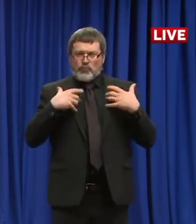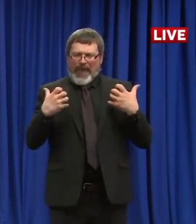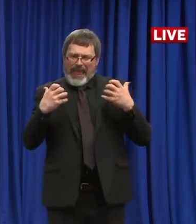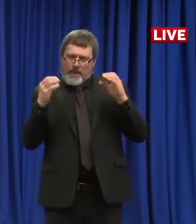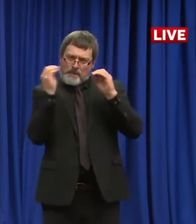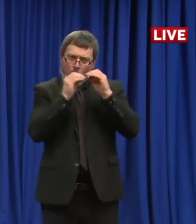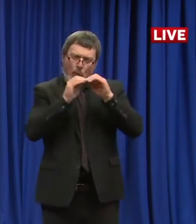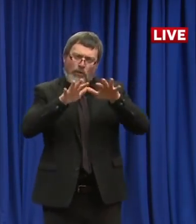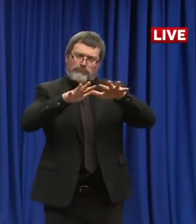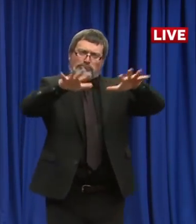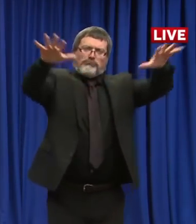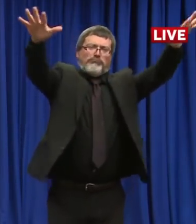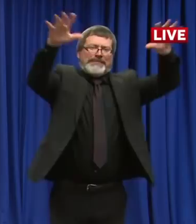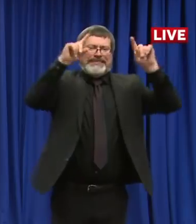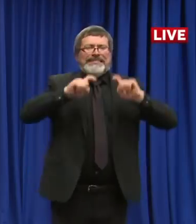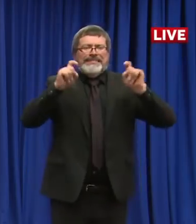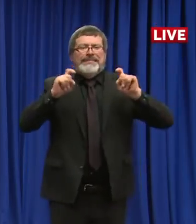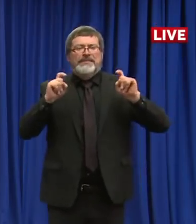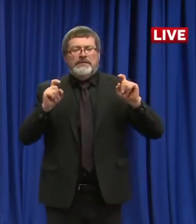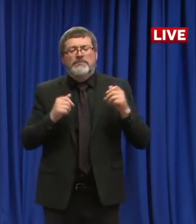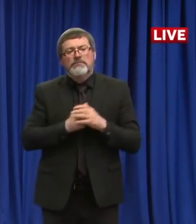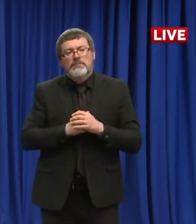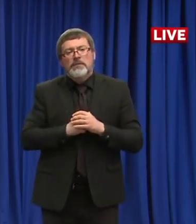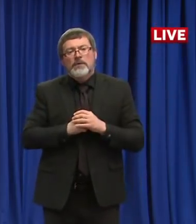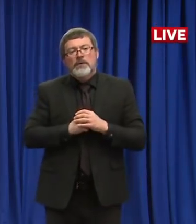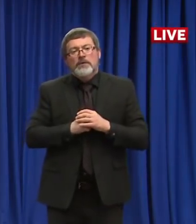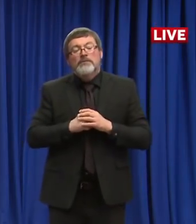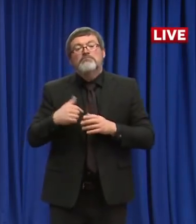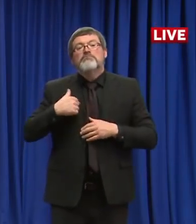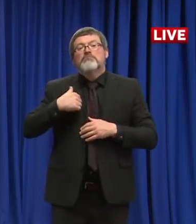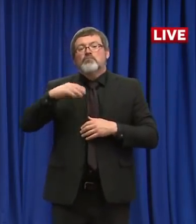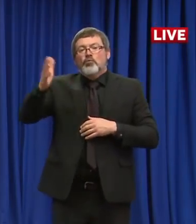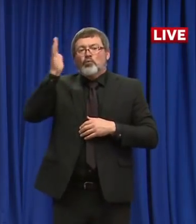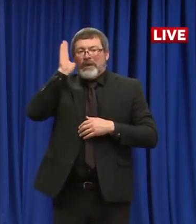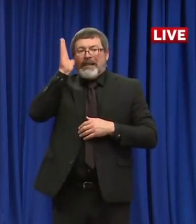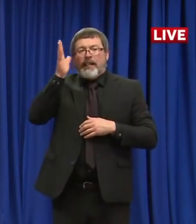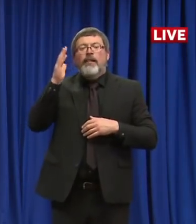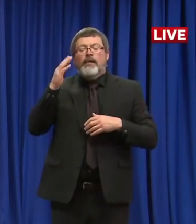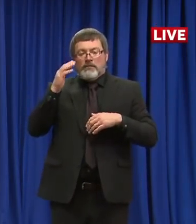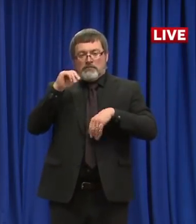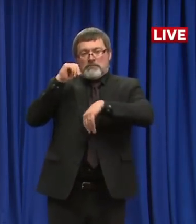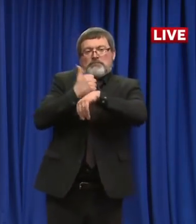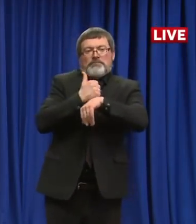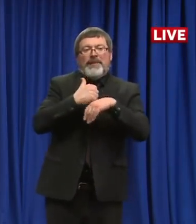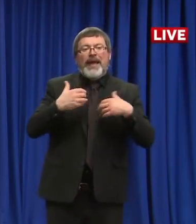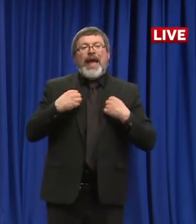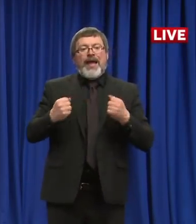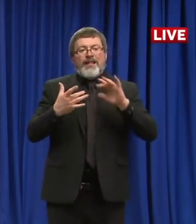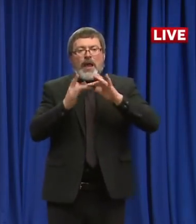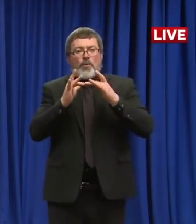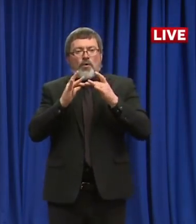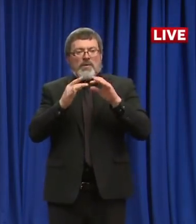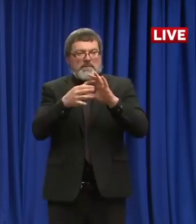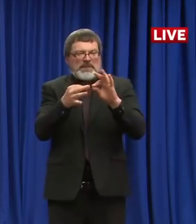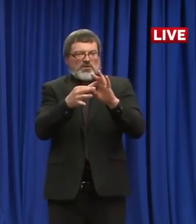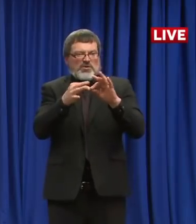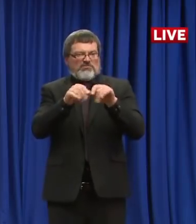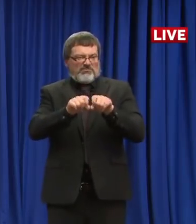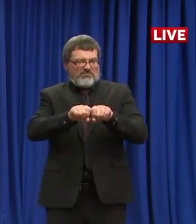Health Alert Network message later, hopefully this afternoon or evening, that highlights some of our updated testing guidance for